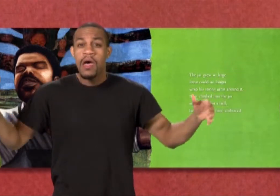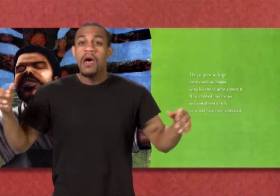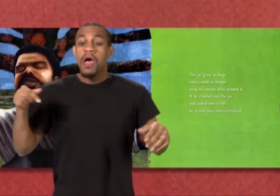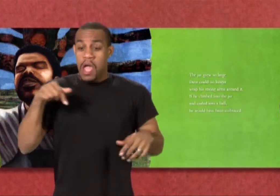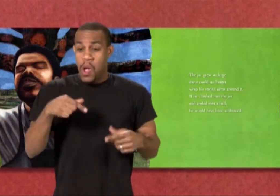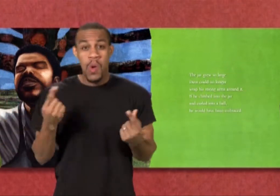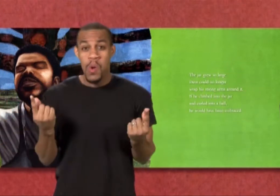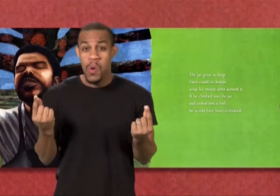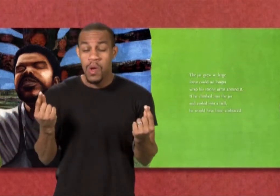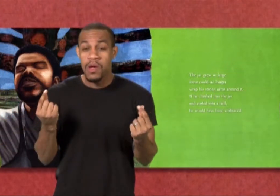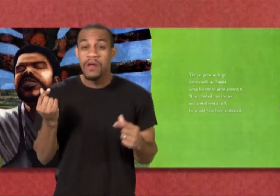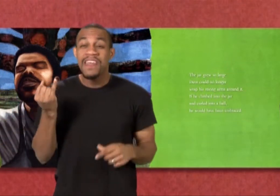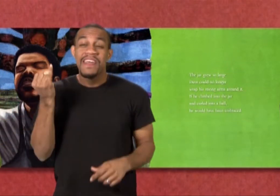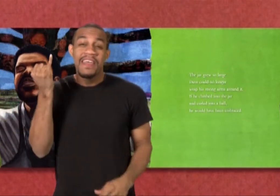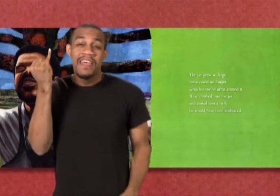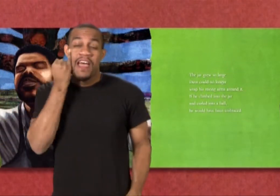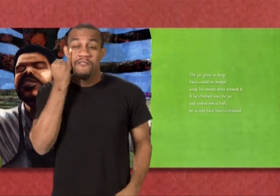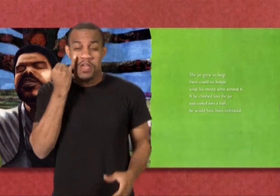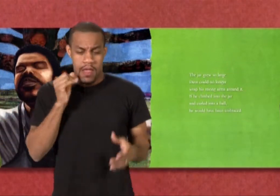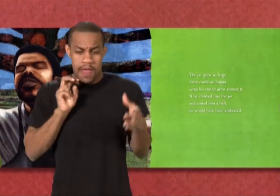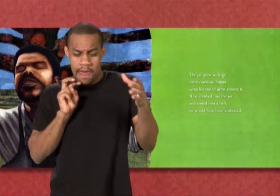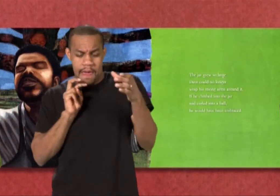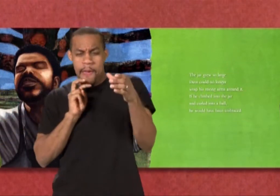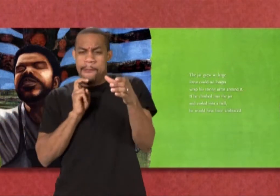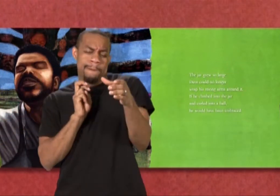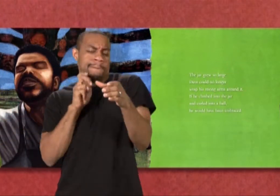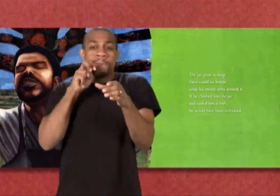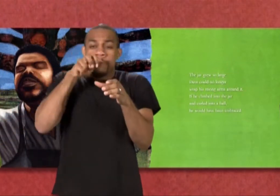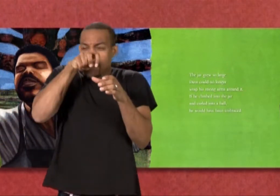and curled into a ball, he would have been embraced.